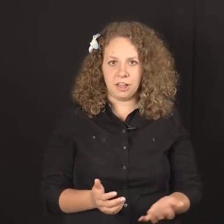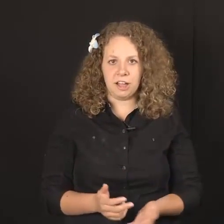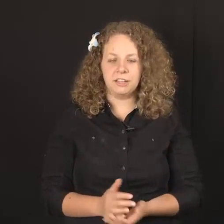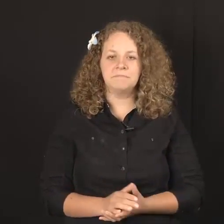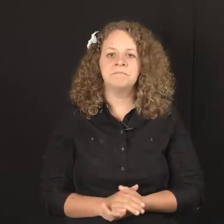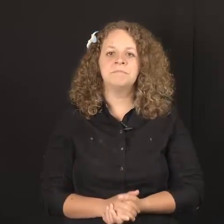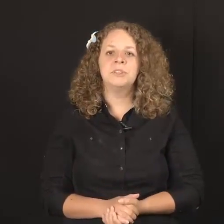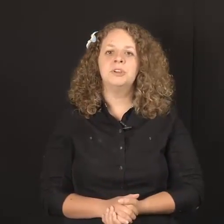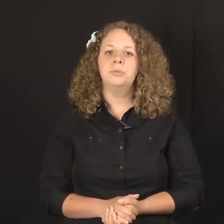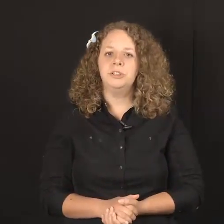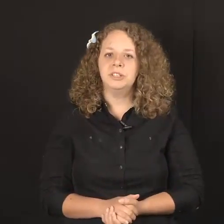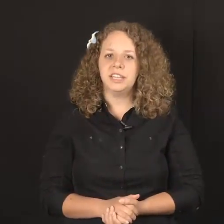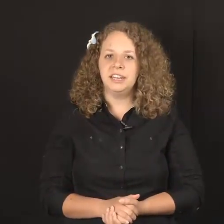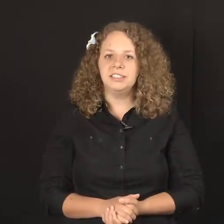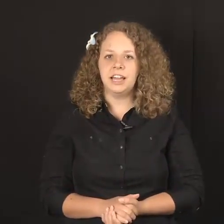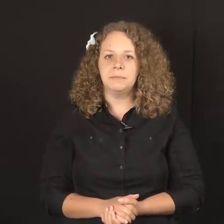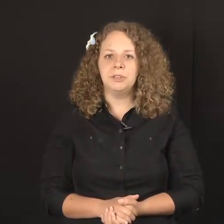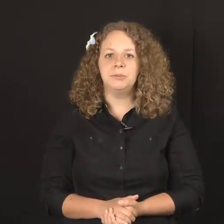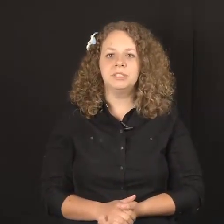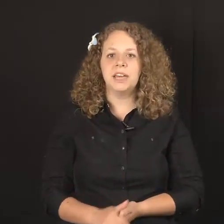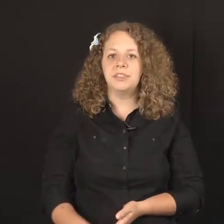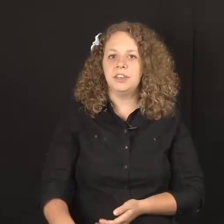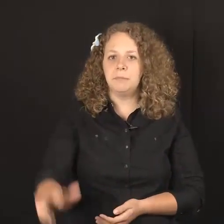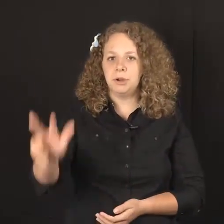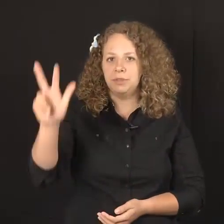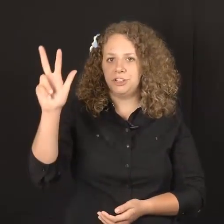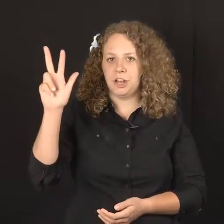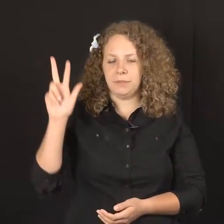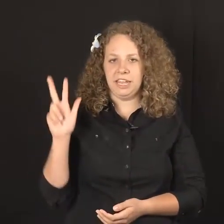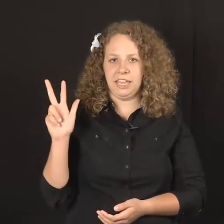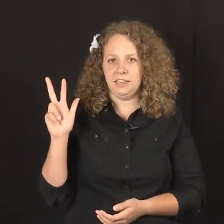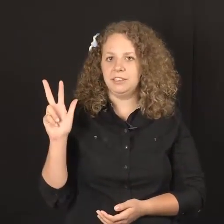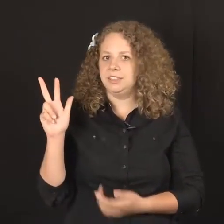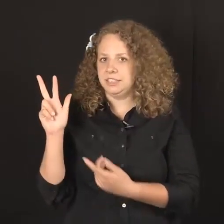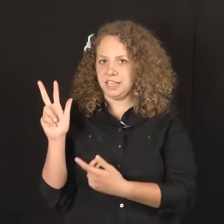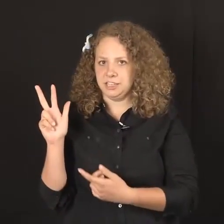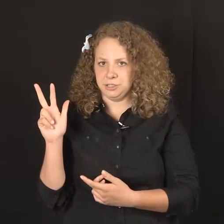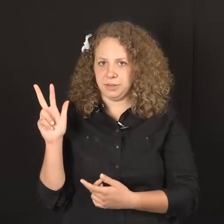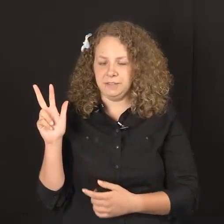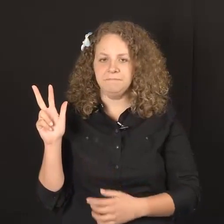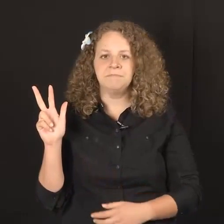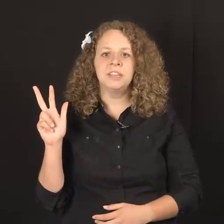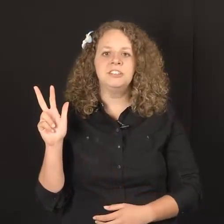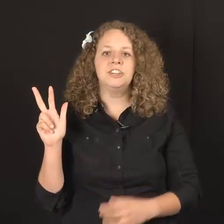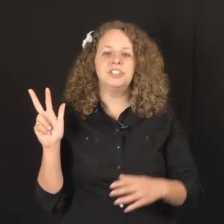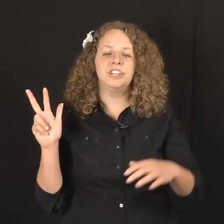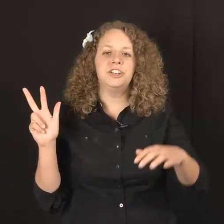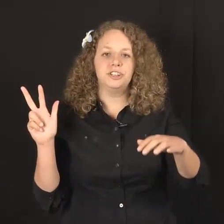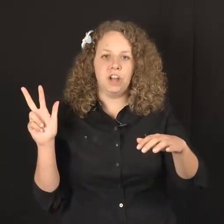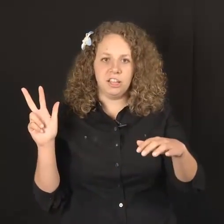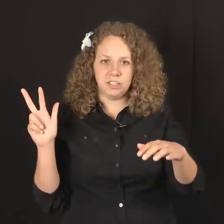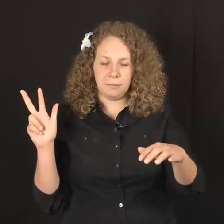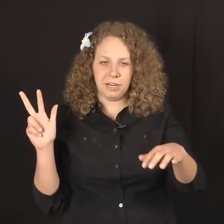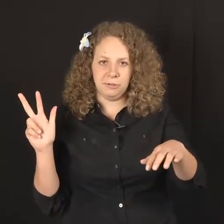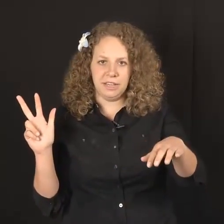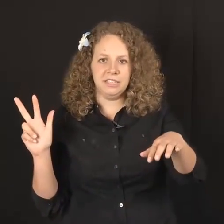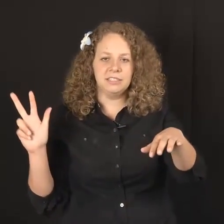'clock. When you are signing time, you will sign the number with your dominant hand, in this case 3, touching your non-dominant wrist